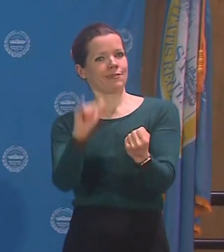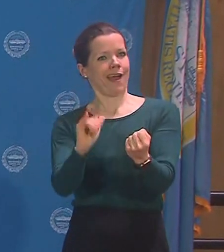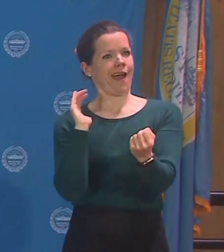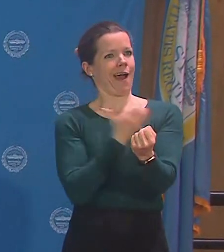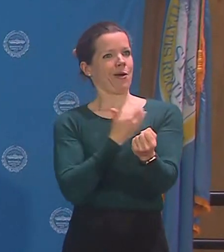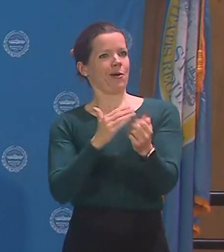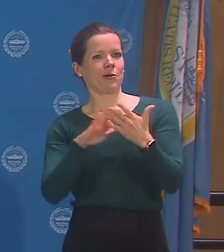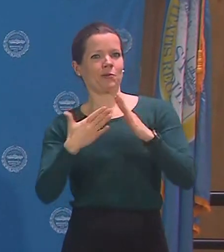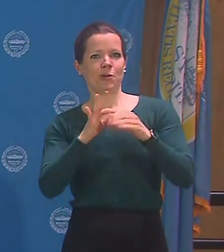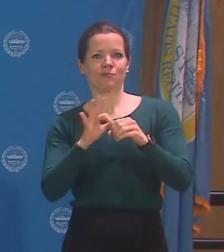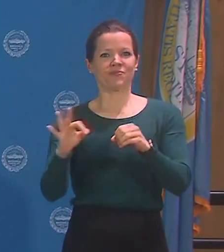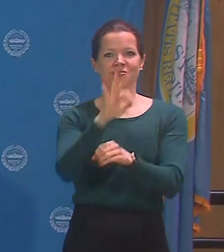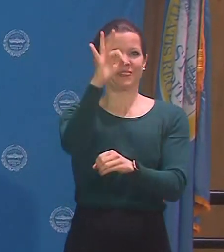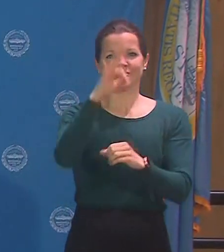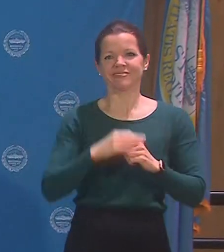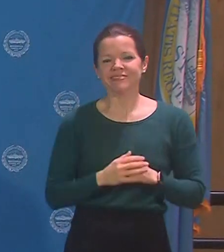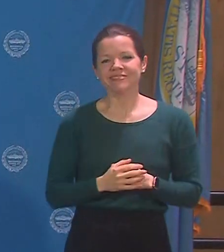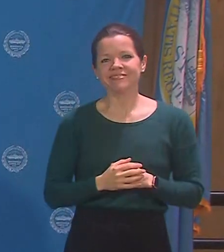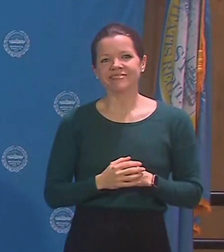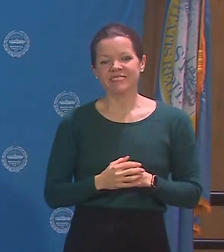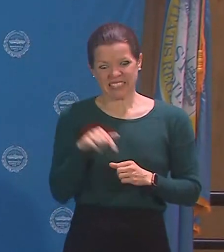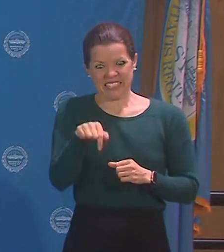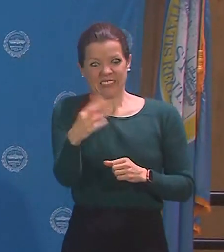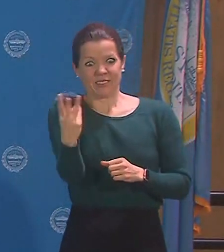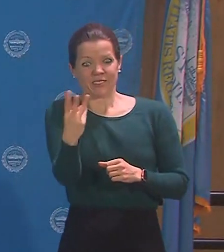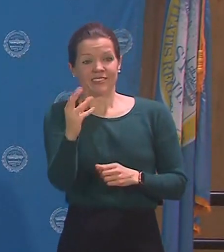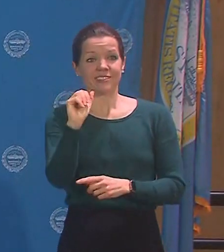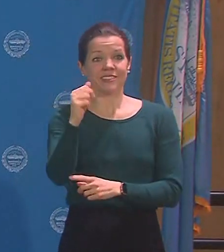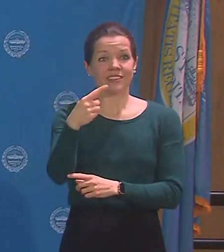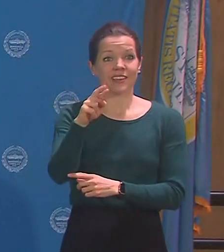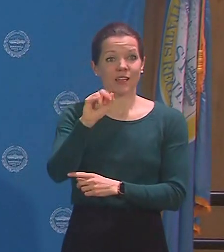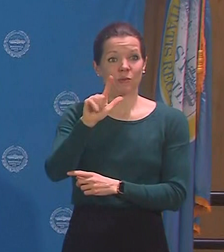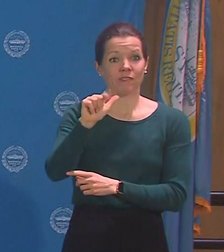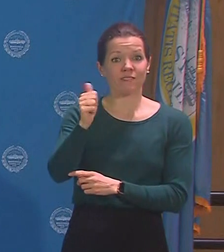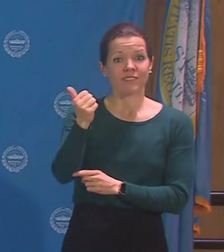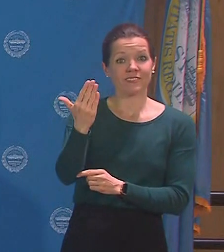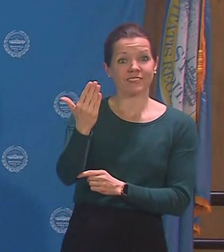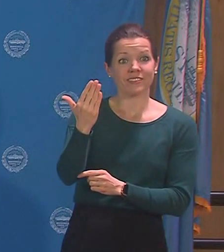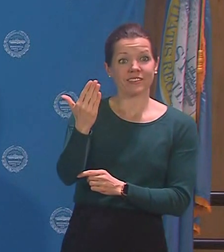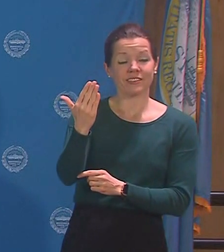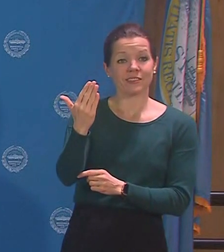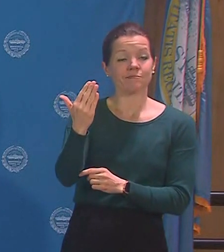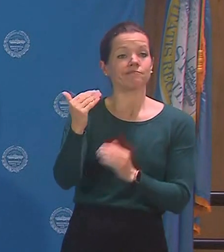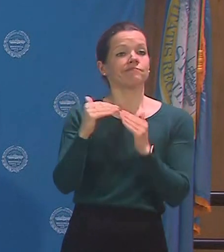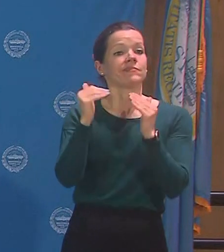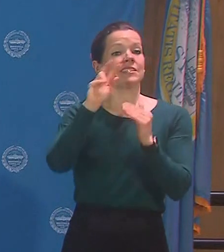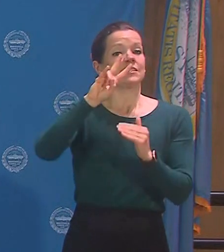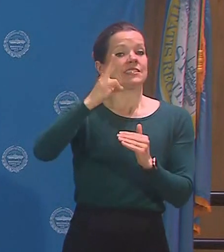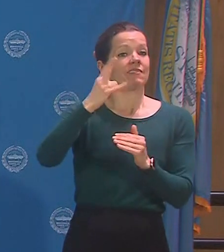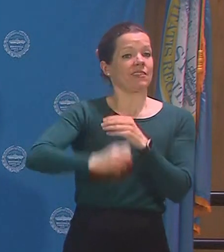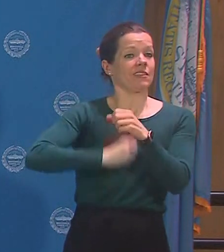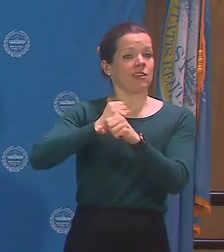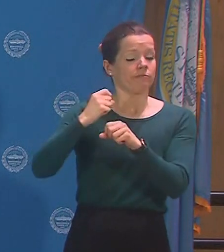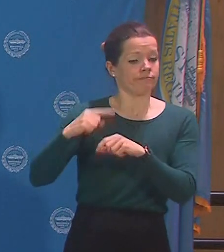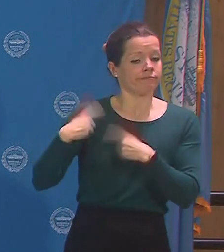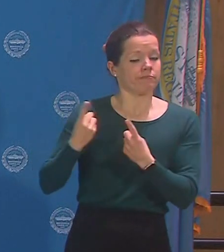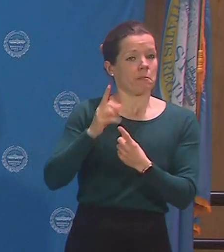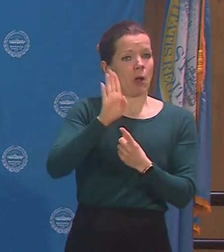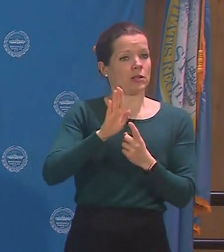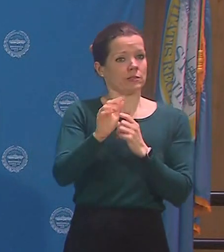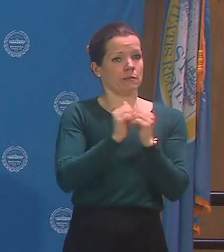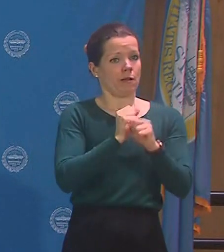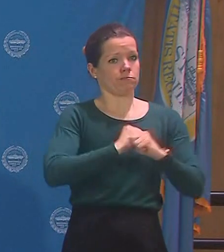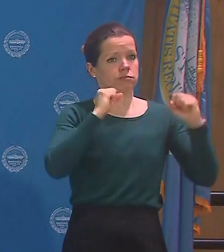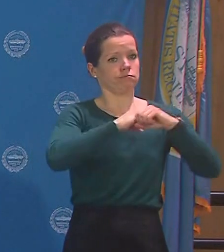On this Wednesday, April 15th, it's the seventh anniversary of the 2013 Boston Marathon bombing.